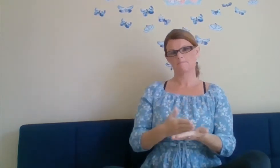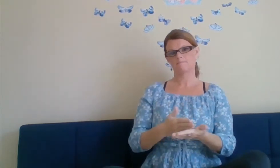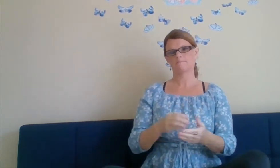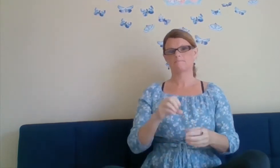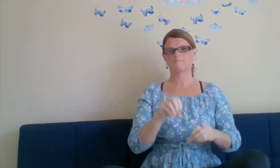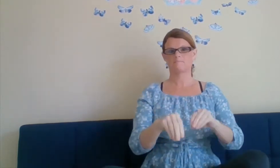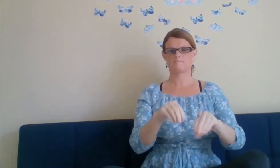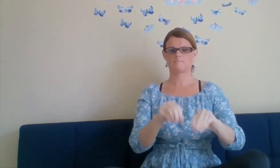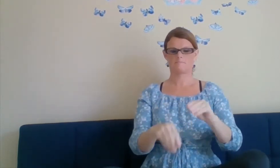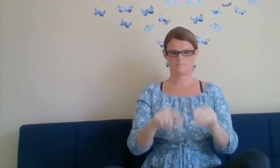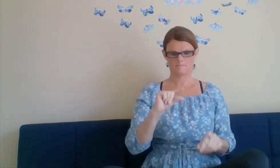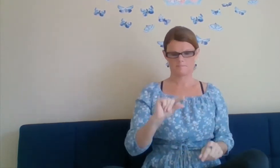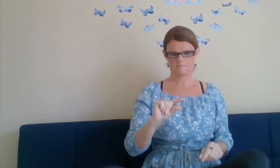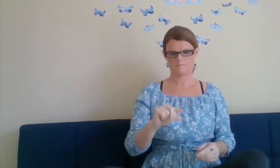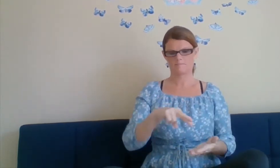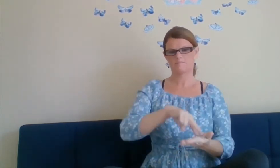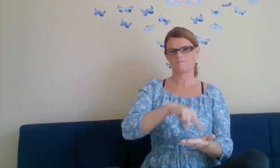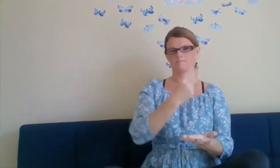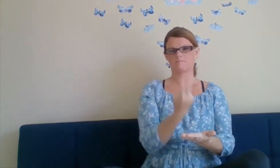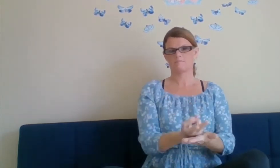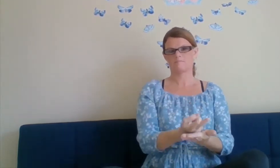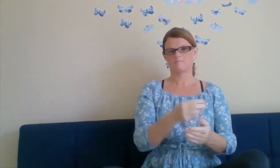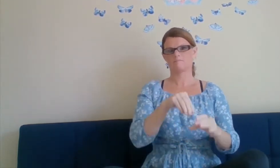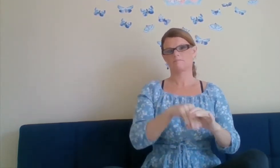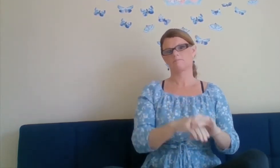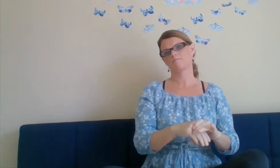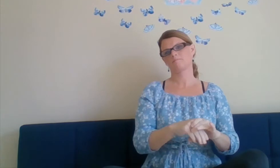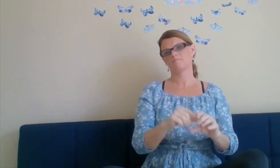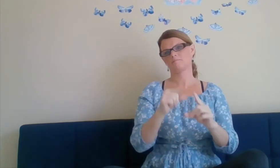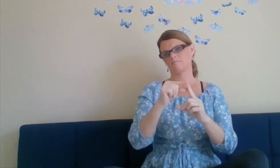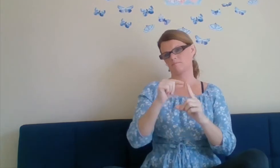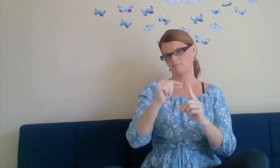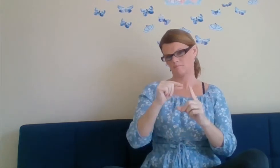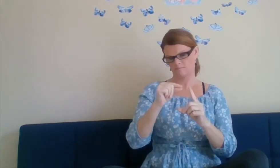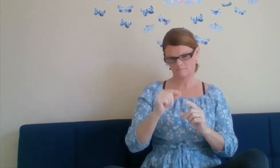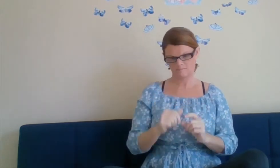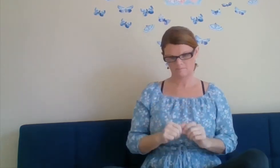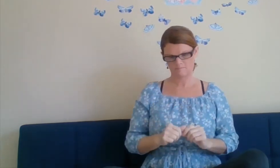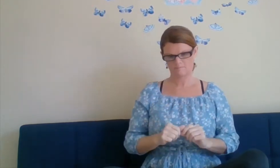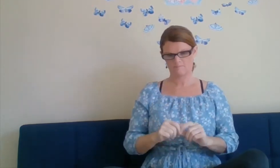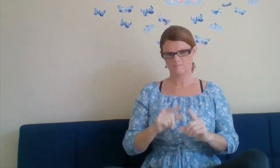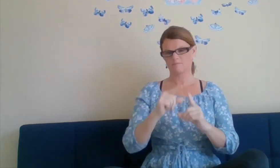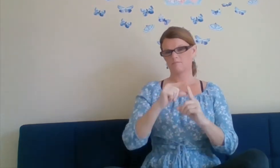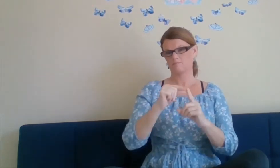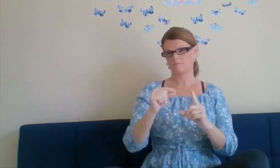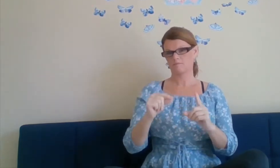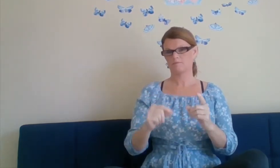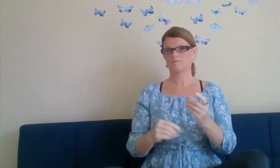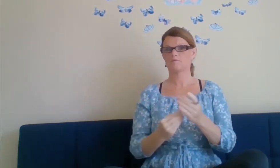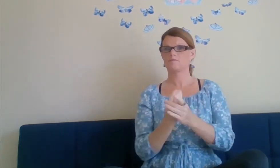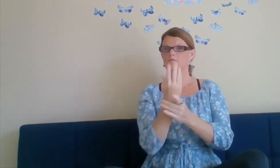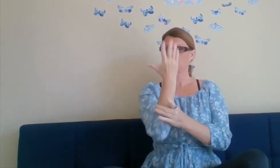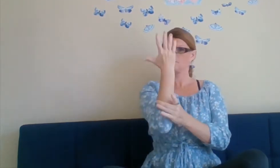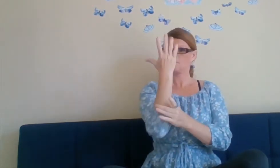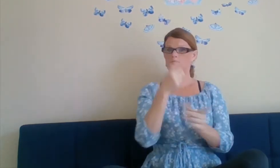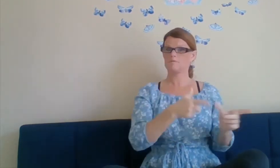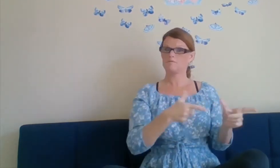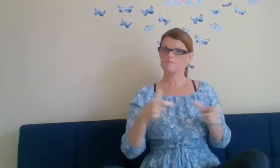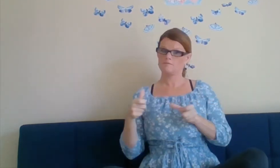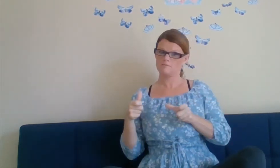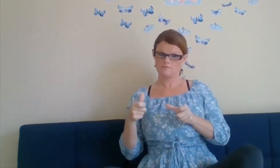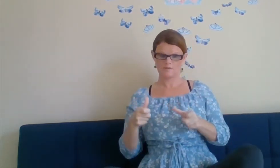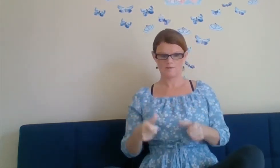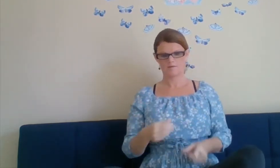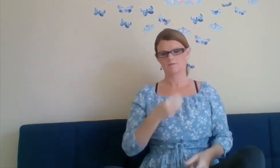and the thorns grew and choked them.